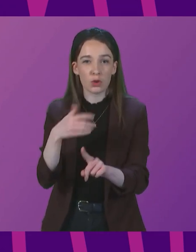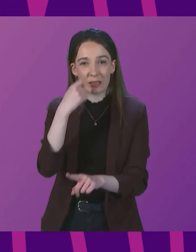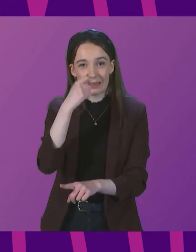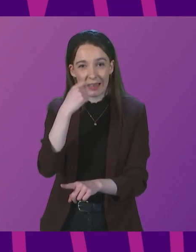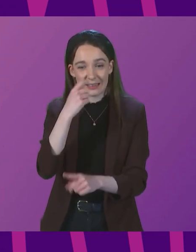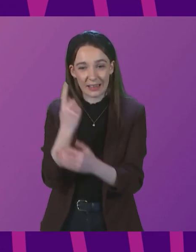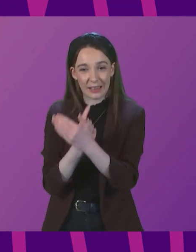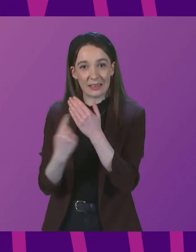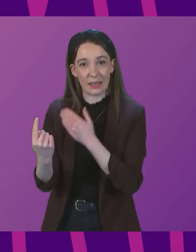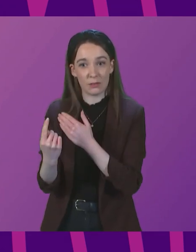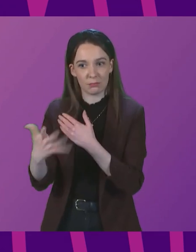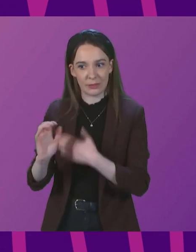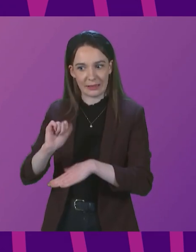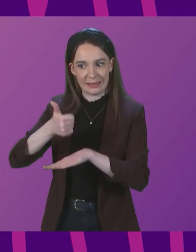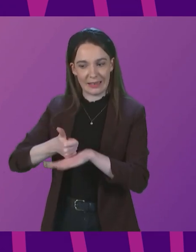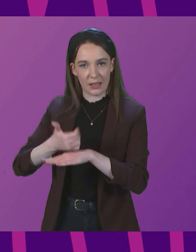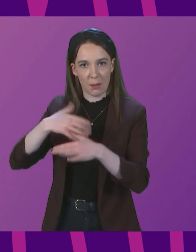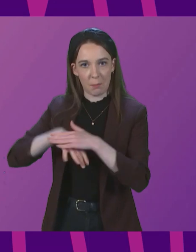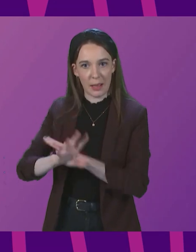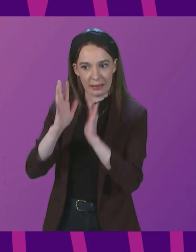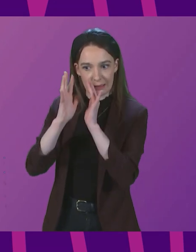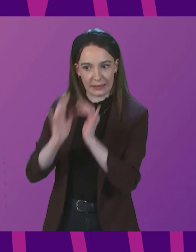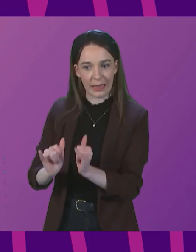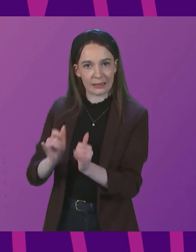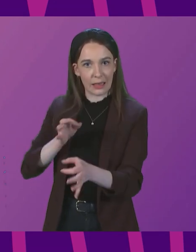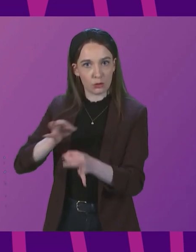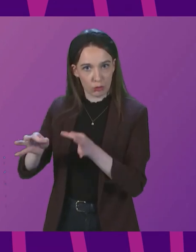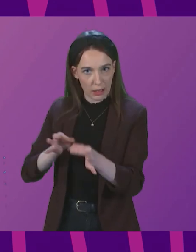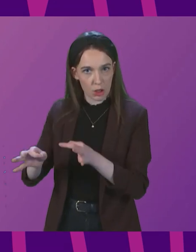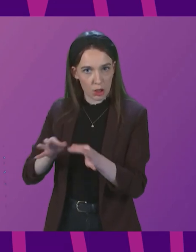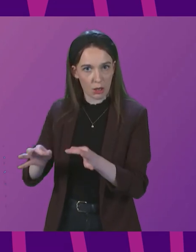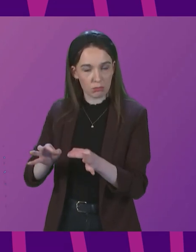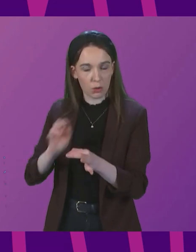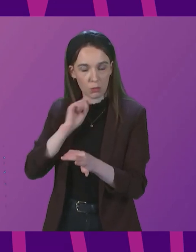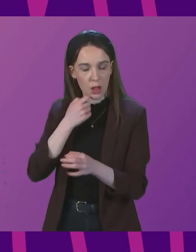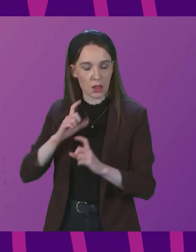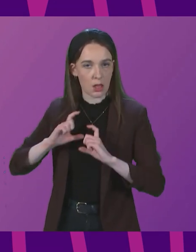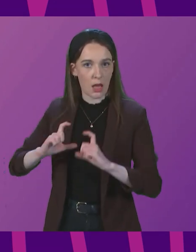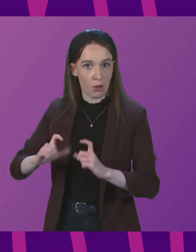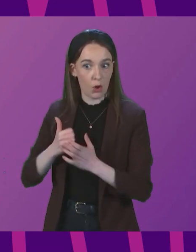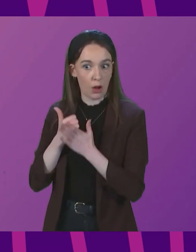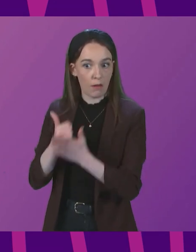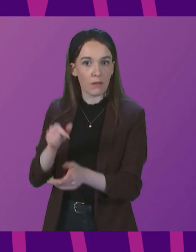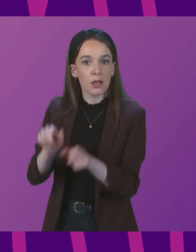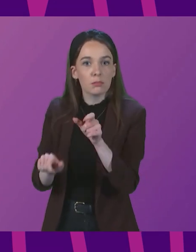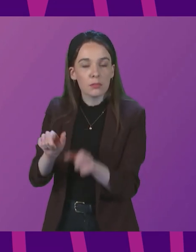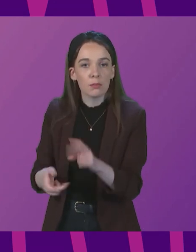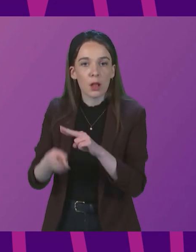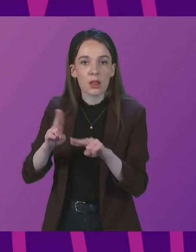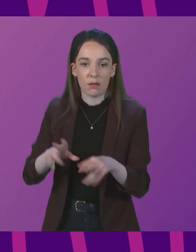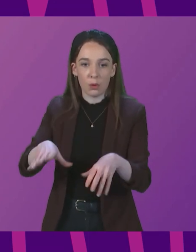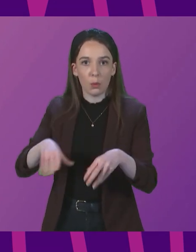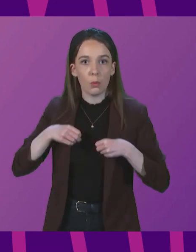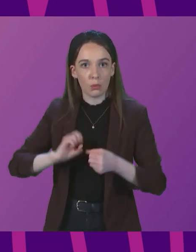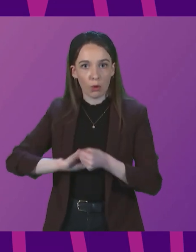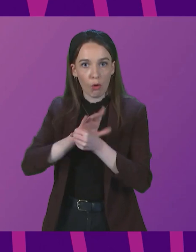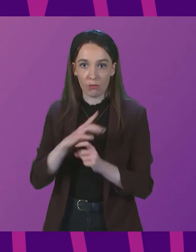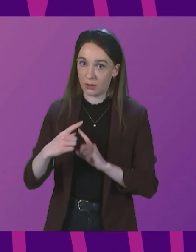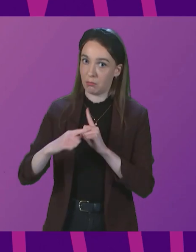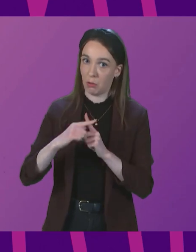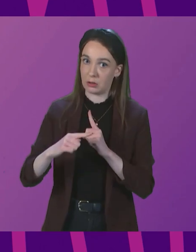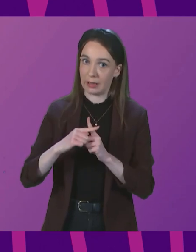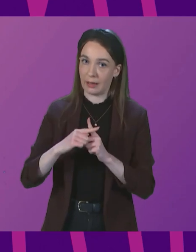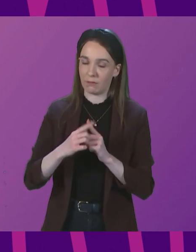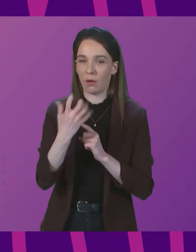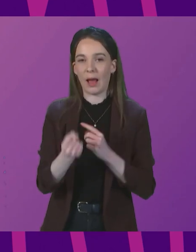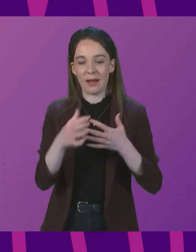has been set out in the testing strategy. We will continue to advise people right now who test positive and after that who have symptoms